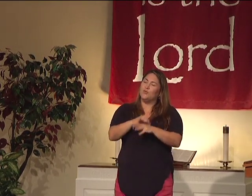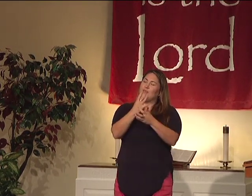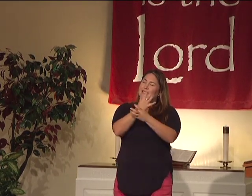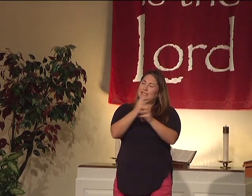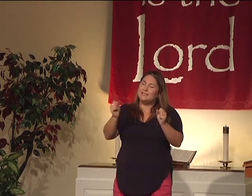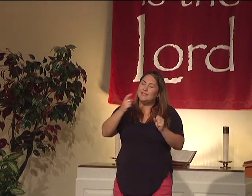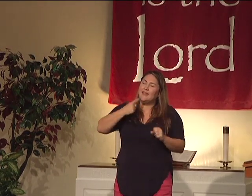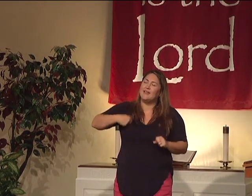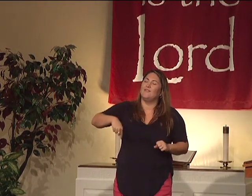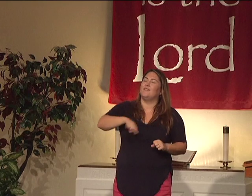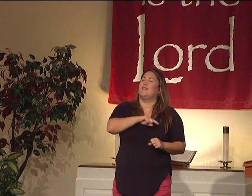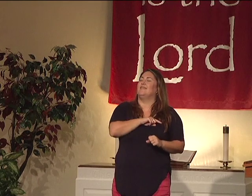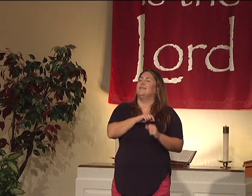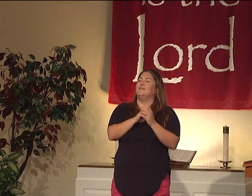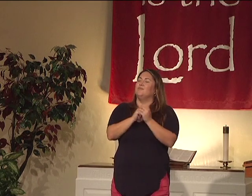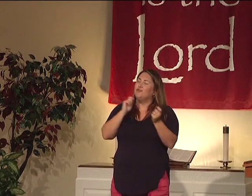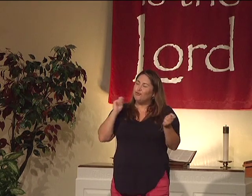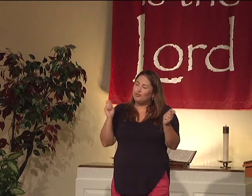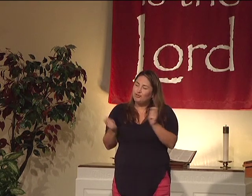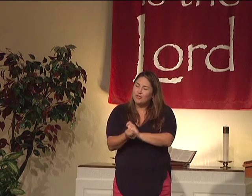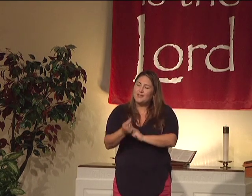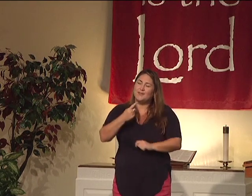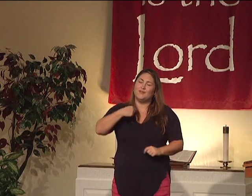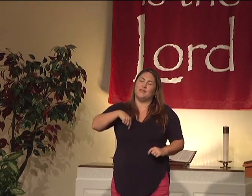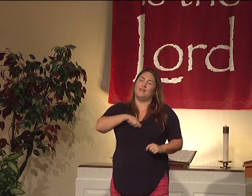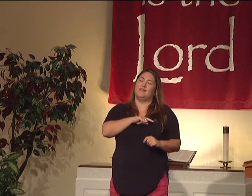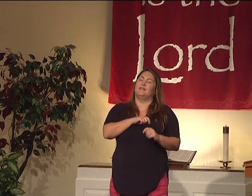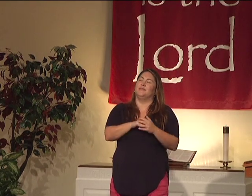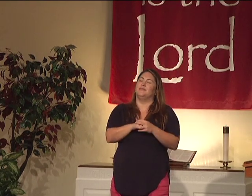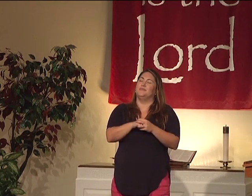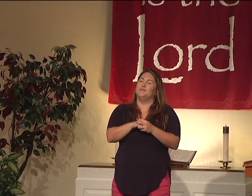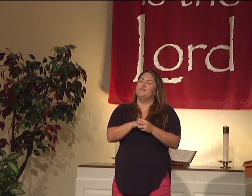You came to earth. You saved us. Jesus, changed us.